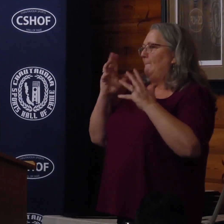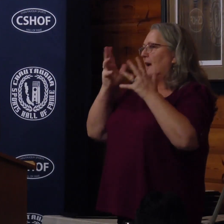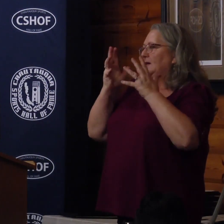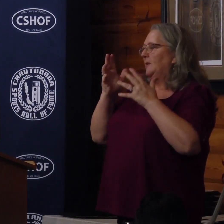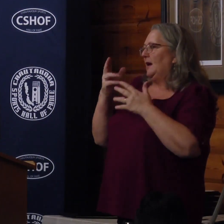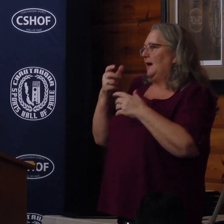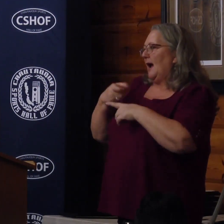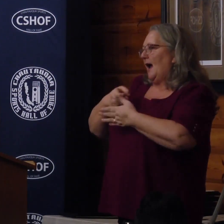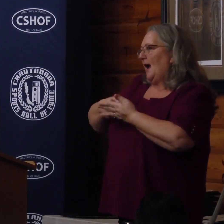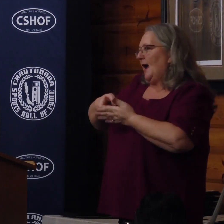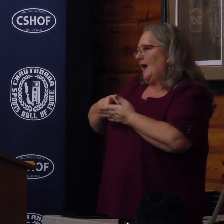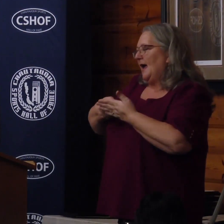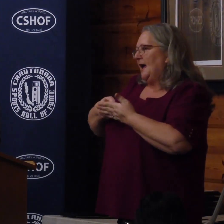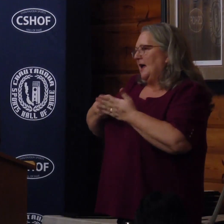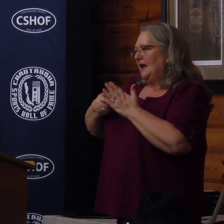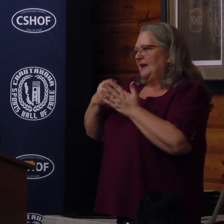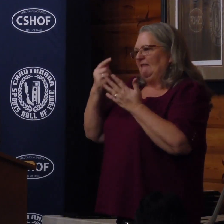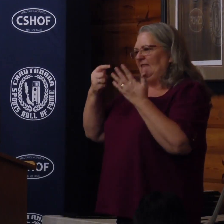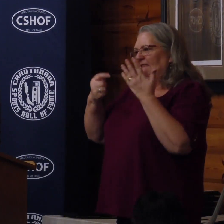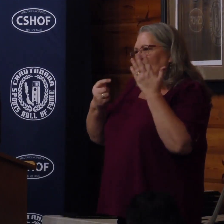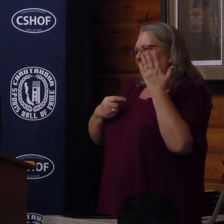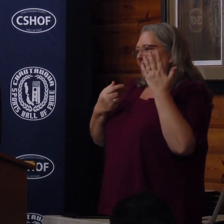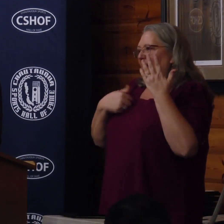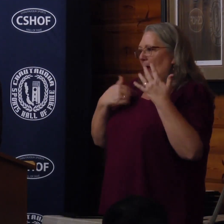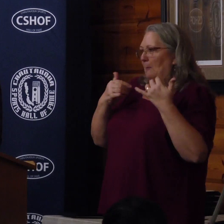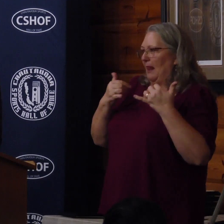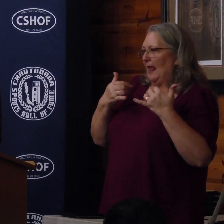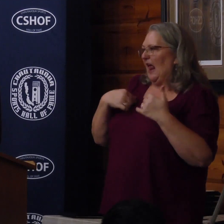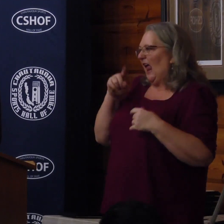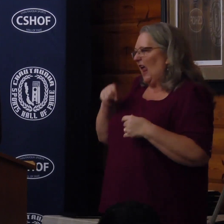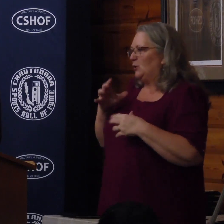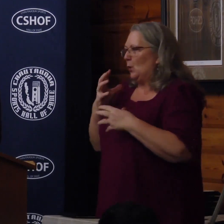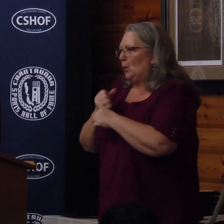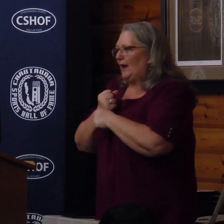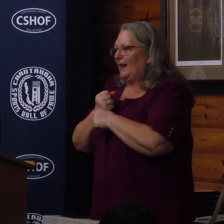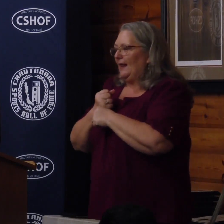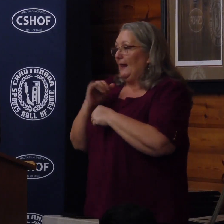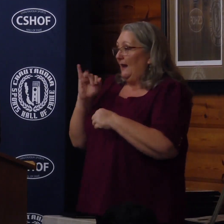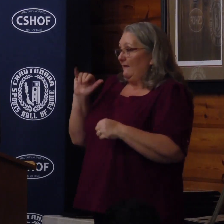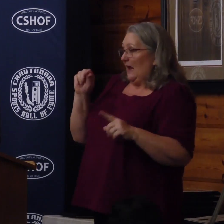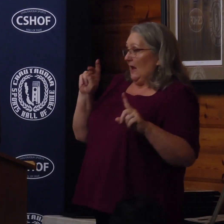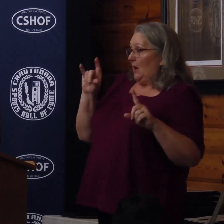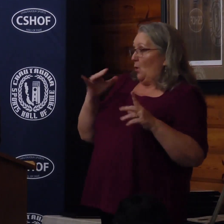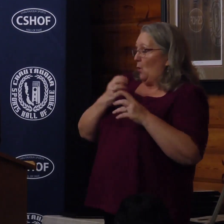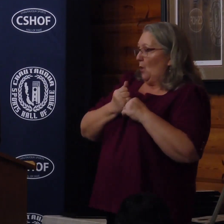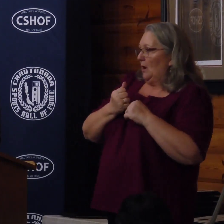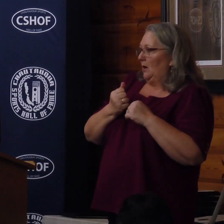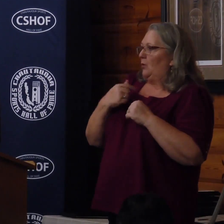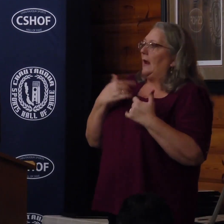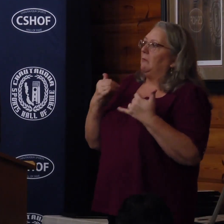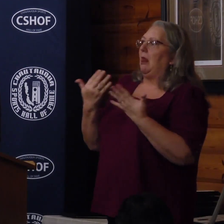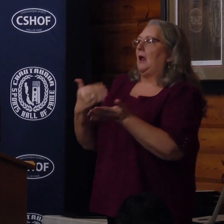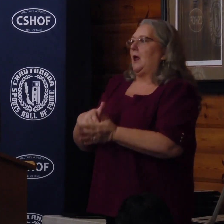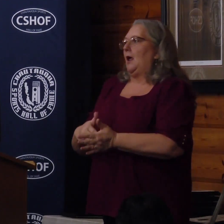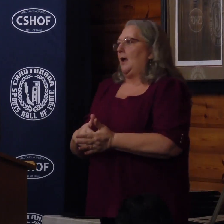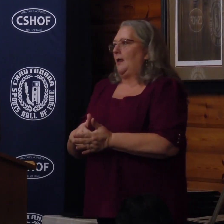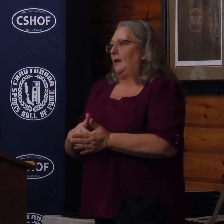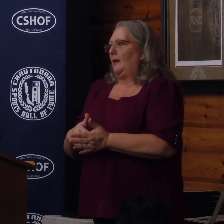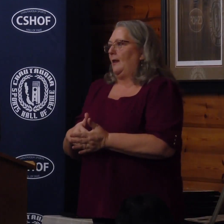hockey, you name it. I had to play it and win it. If Andy won, we had to play again.